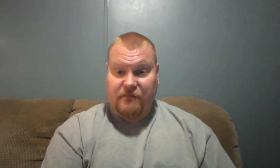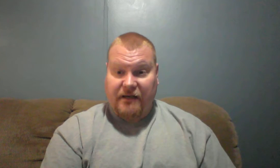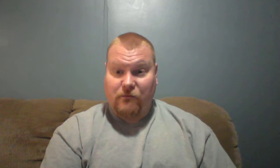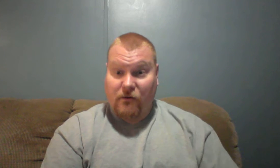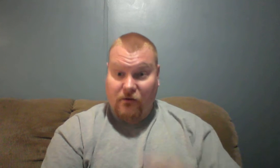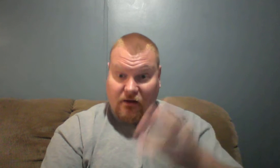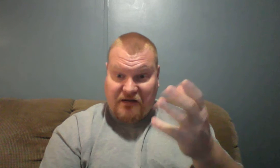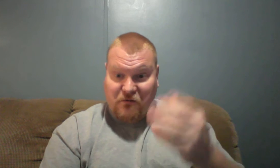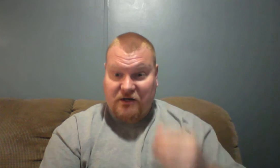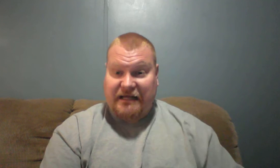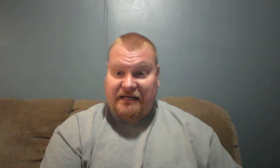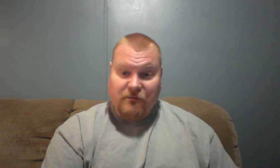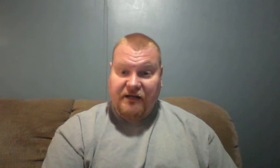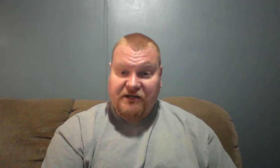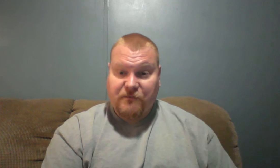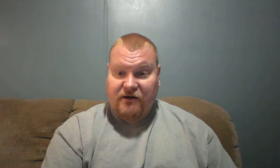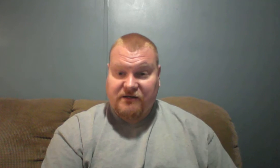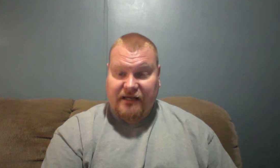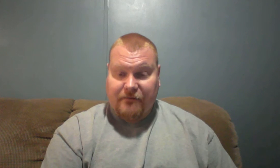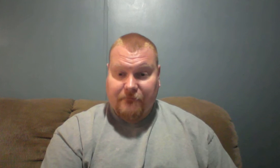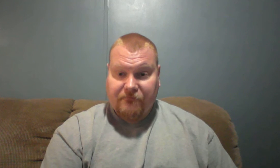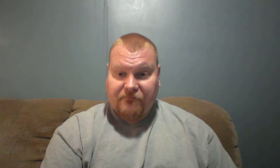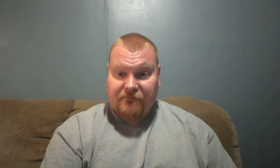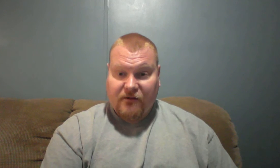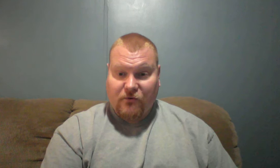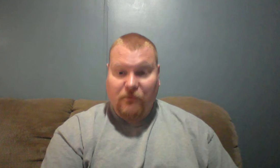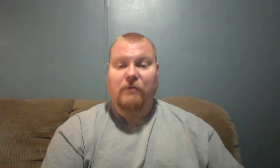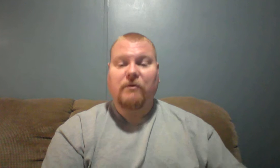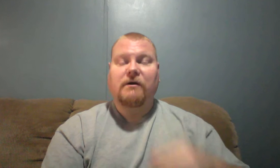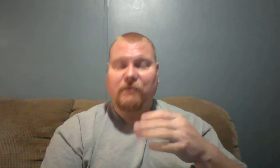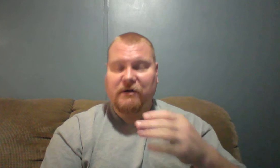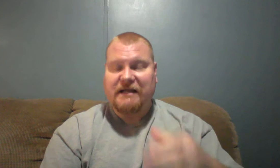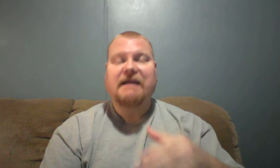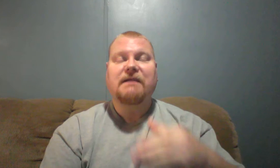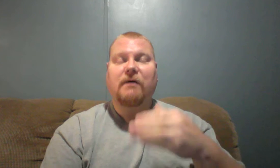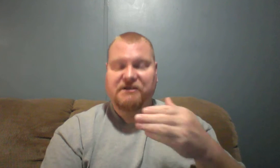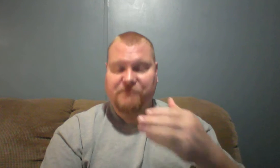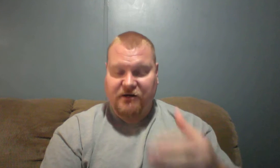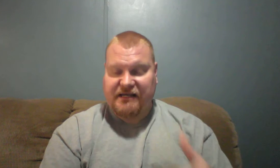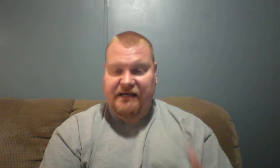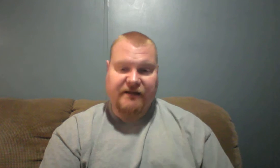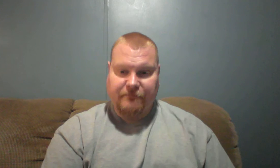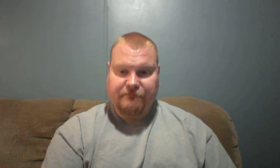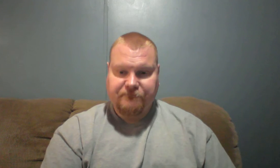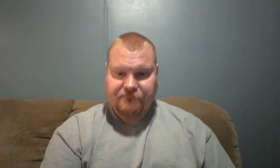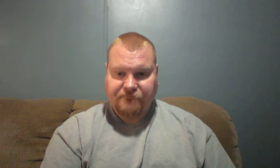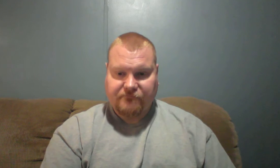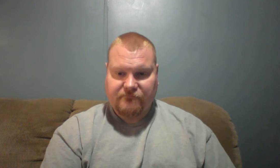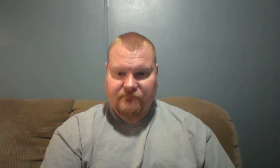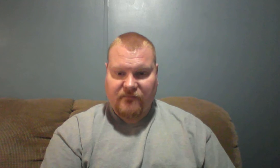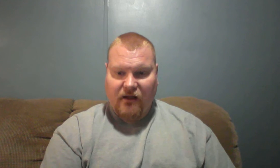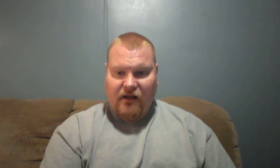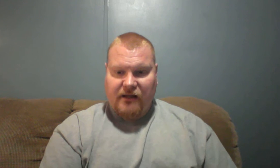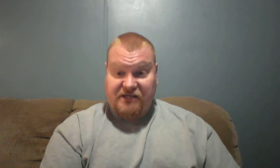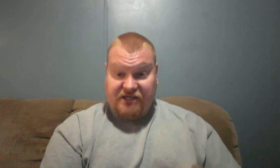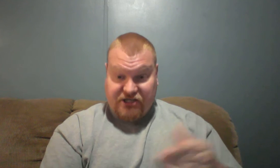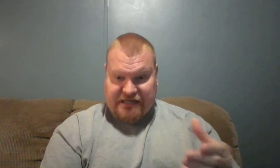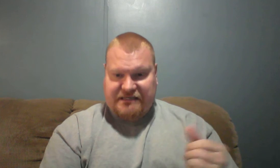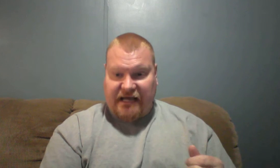man. And what did that demonic spirit say? What did that demonic spirit say to them? Said, Jesus I